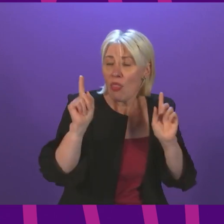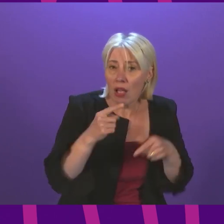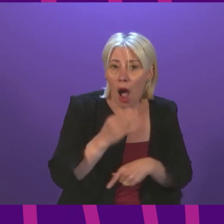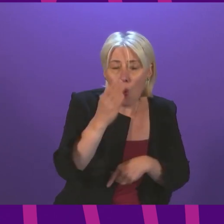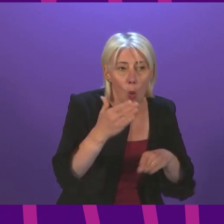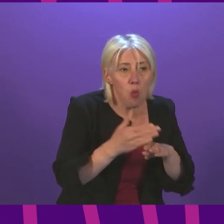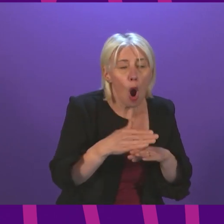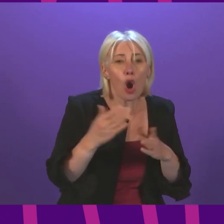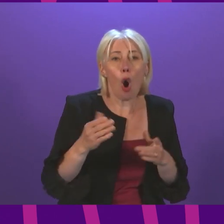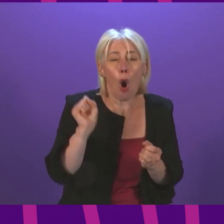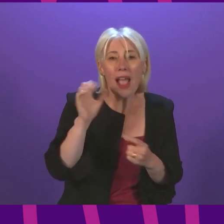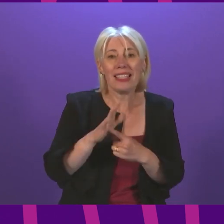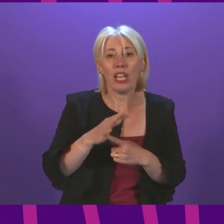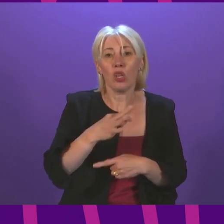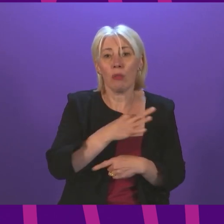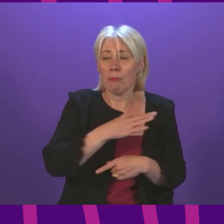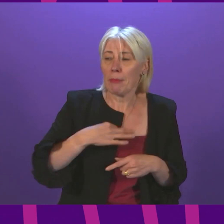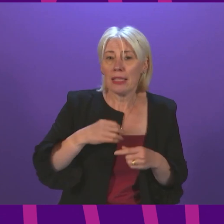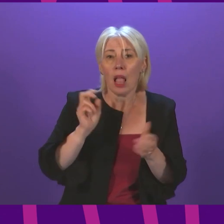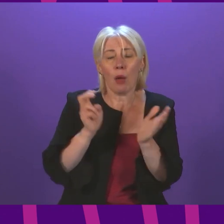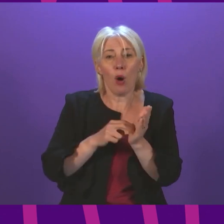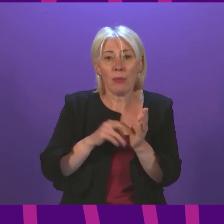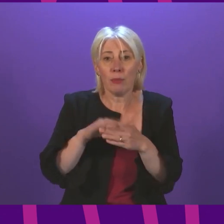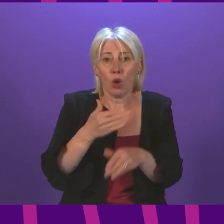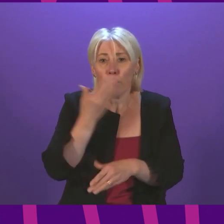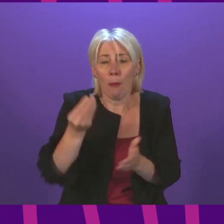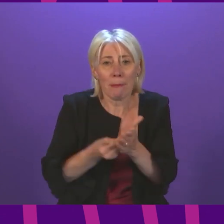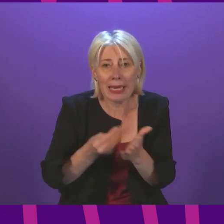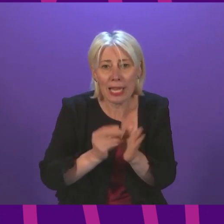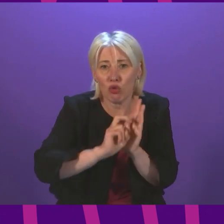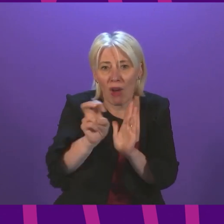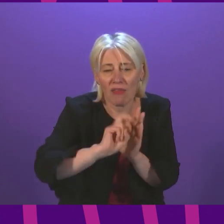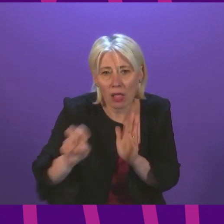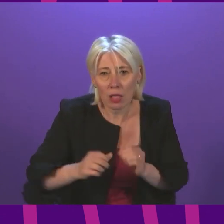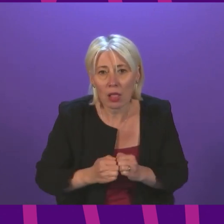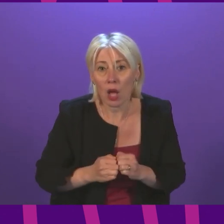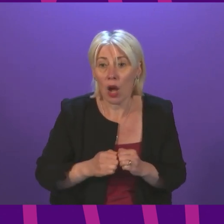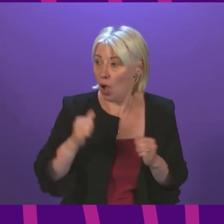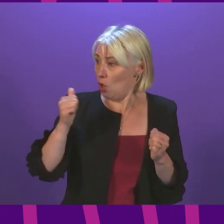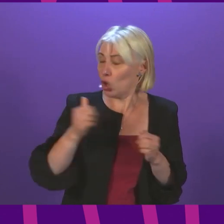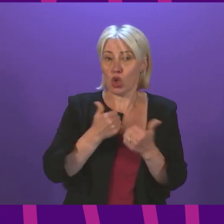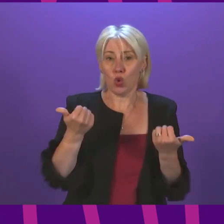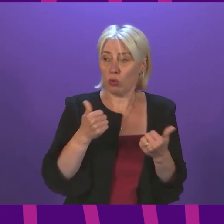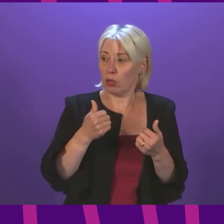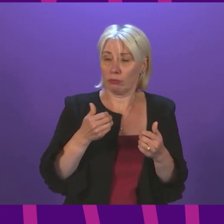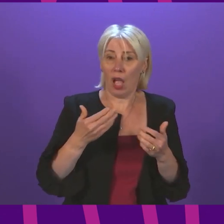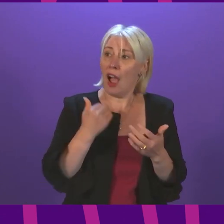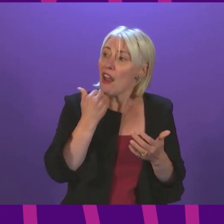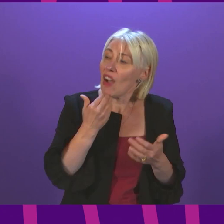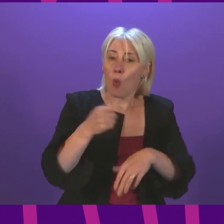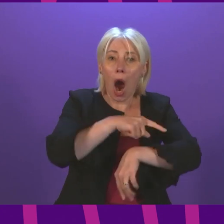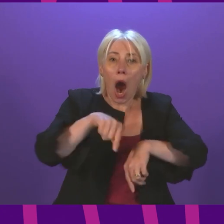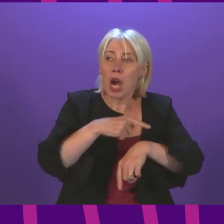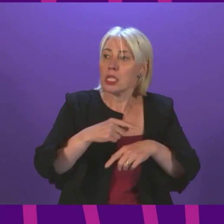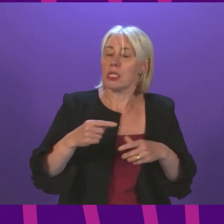so. Furthermore, Deputy President Officer, the notion that there are swathes of well-paid, secure and unionised jobs with enough hours to get by,